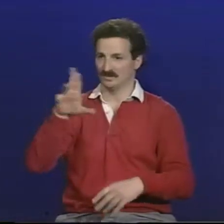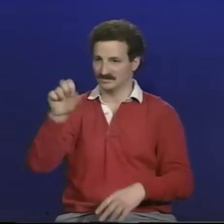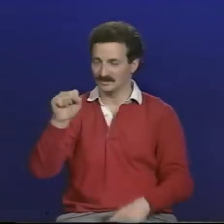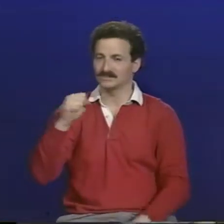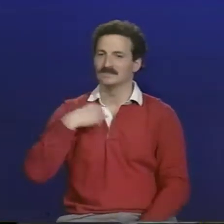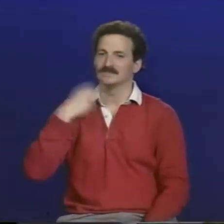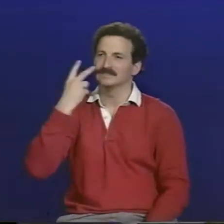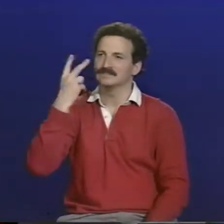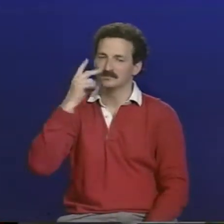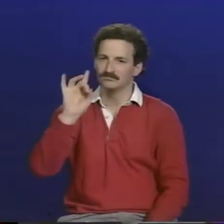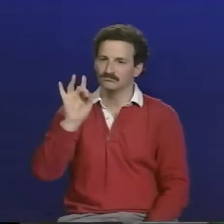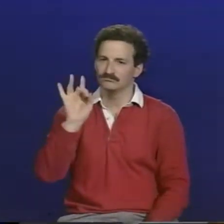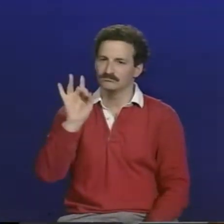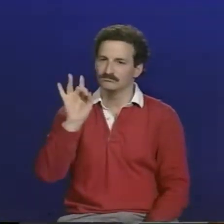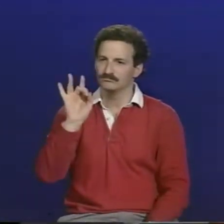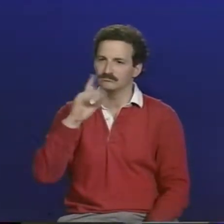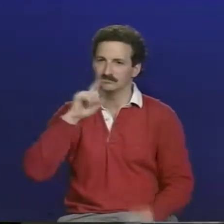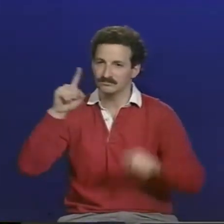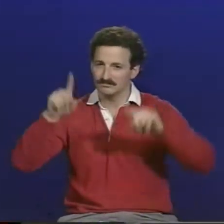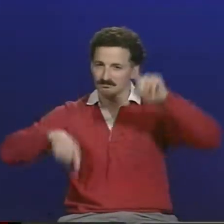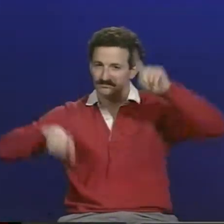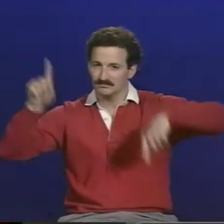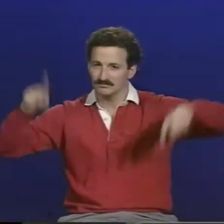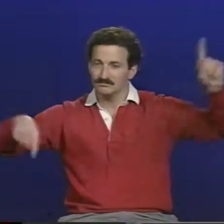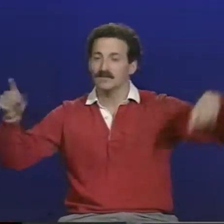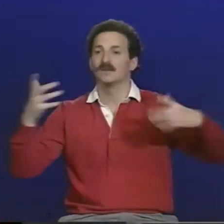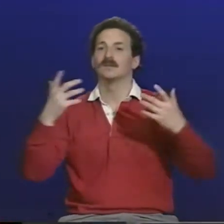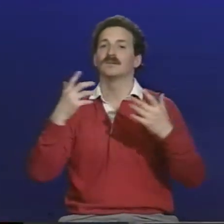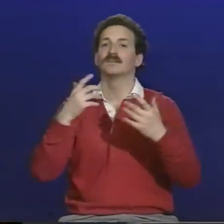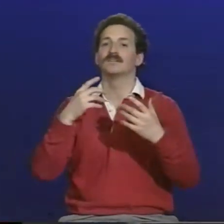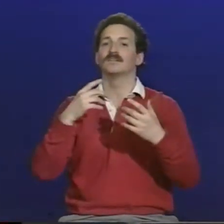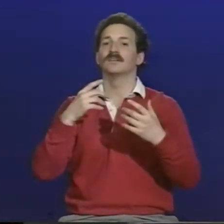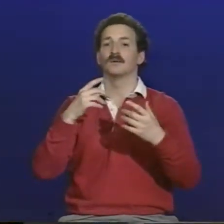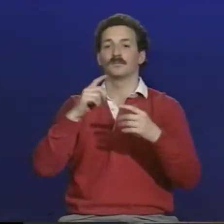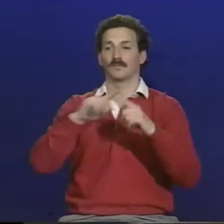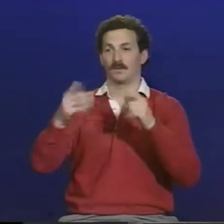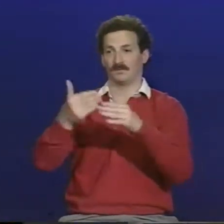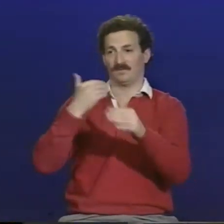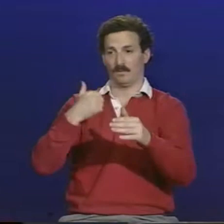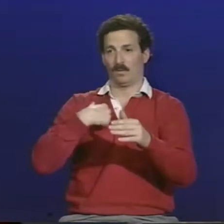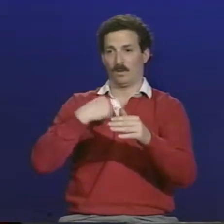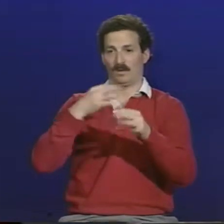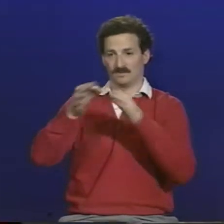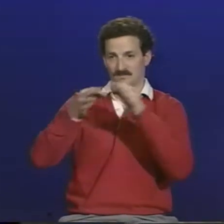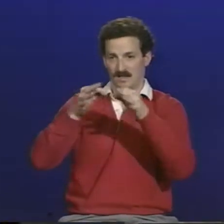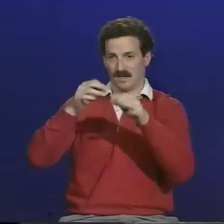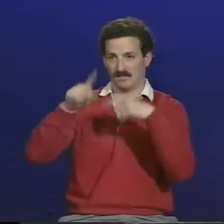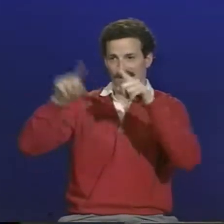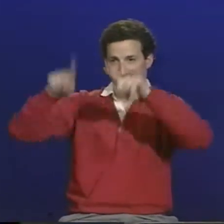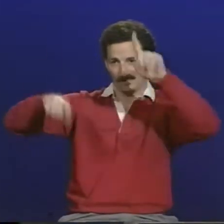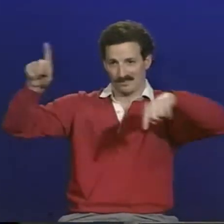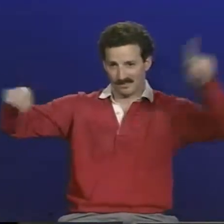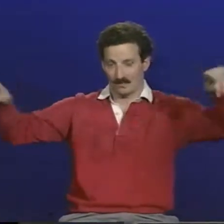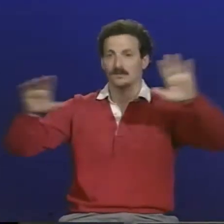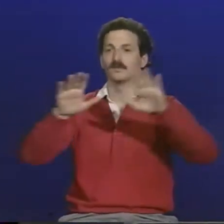mainstream programs, and regular public schools. And you wouldn't believe the diversity and variance between these settings.